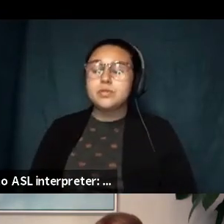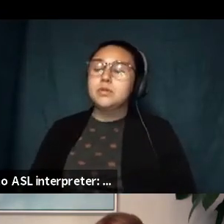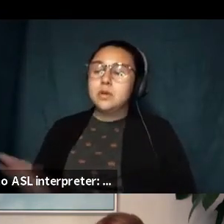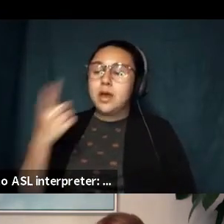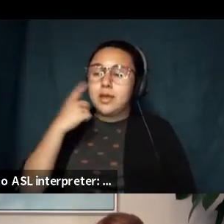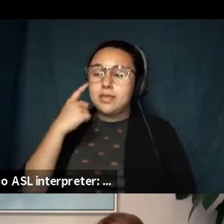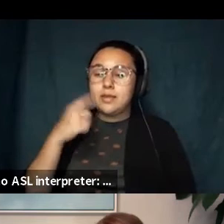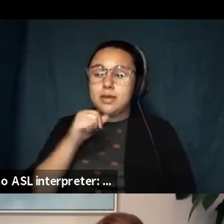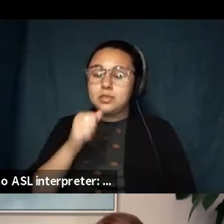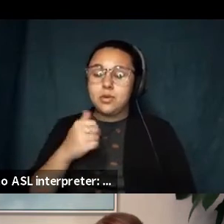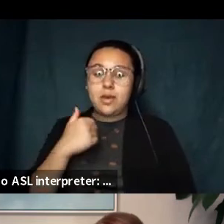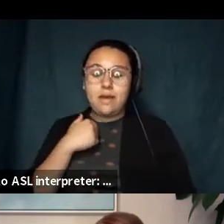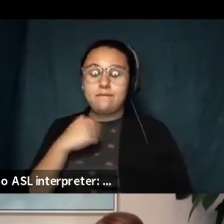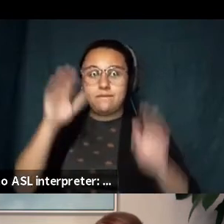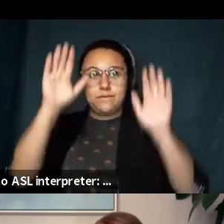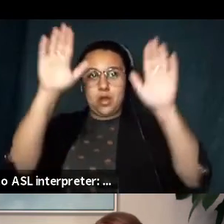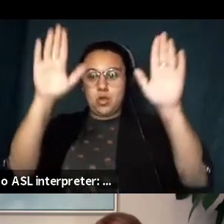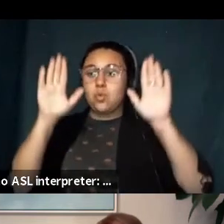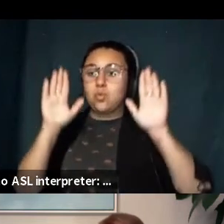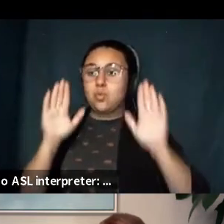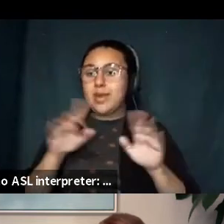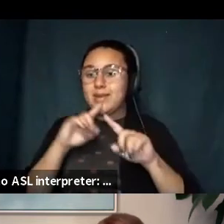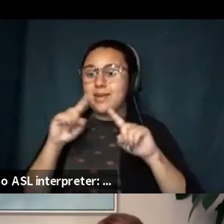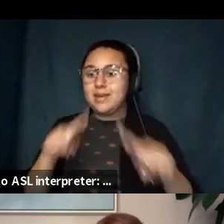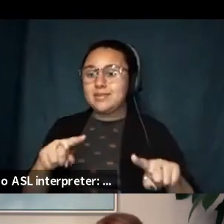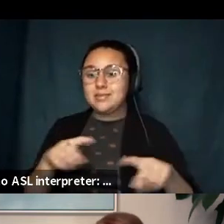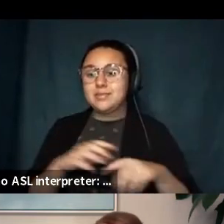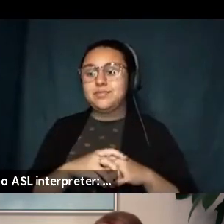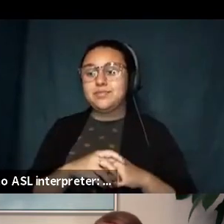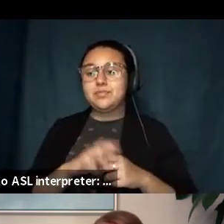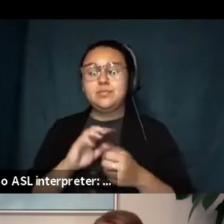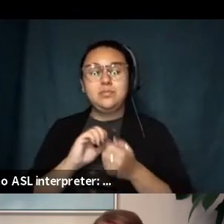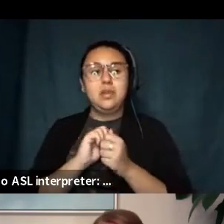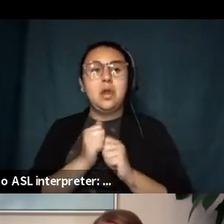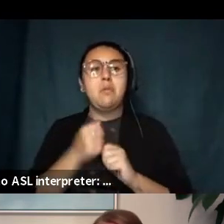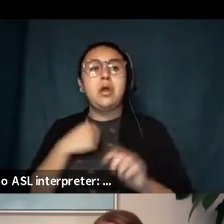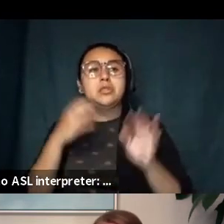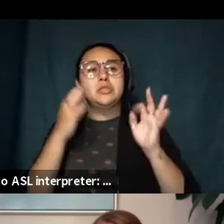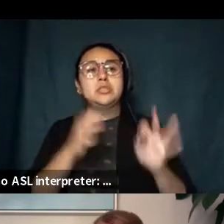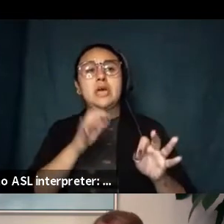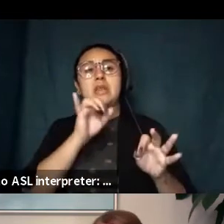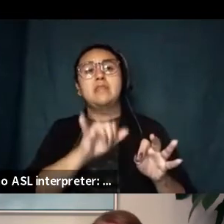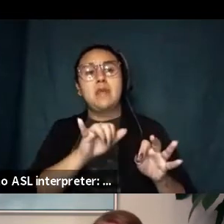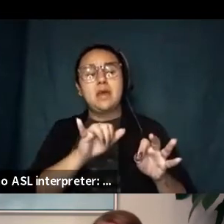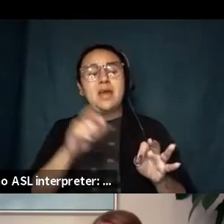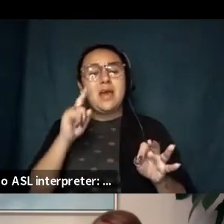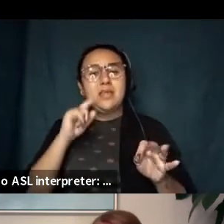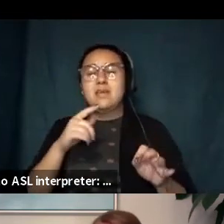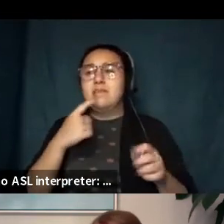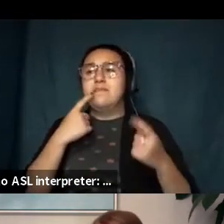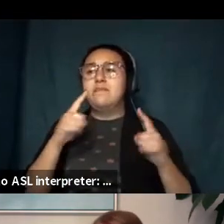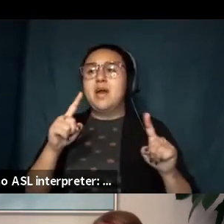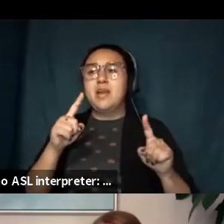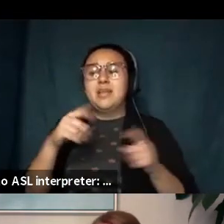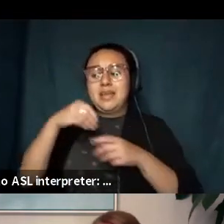don't have a a great answer maybe for how how i came to do it i just finally relented to those poems